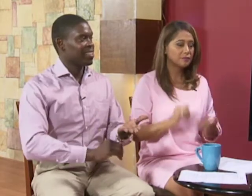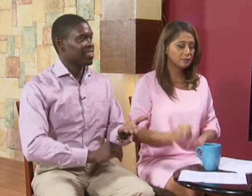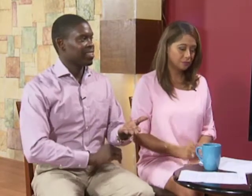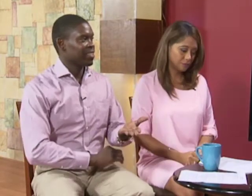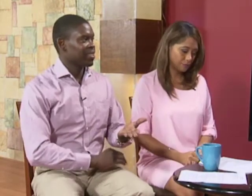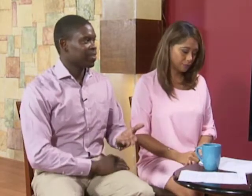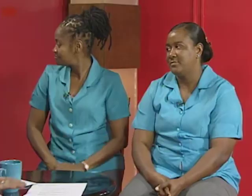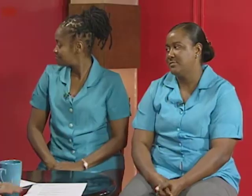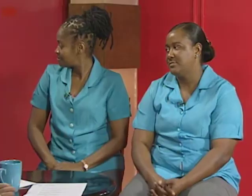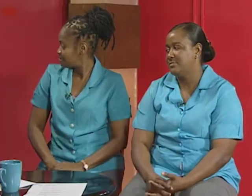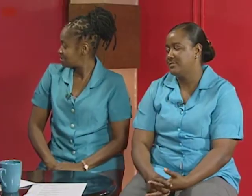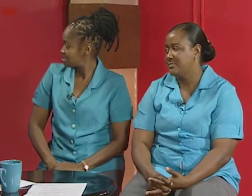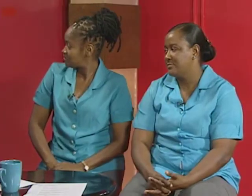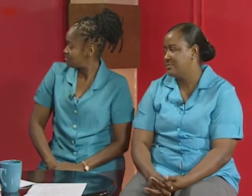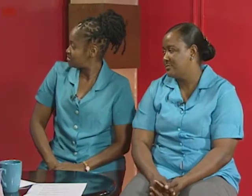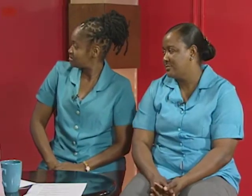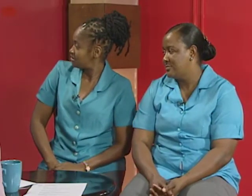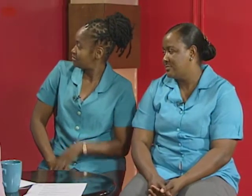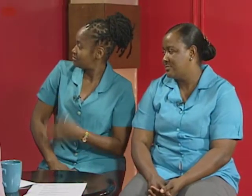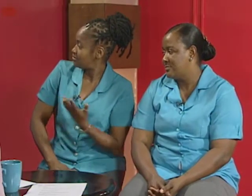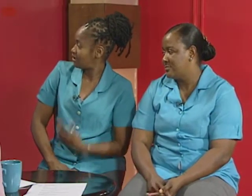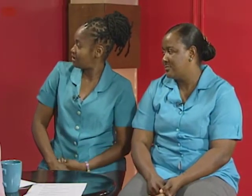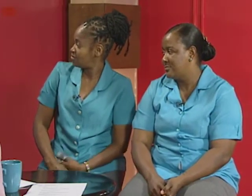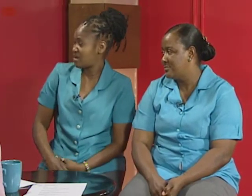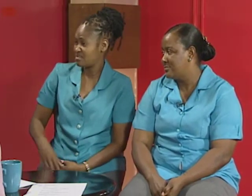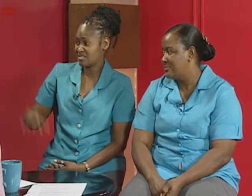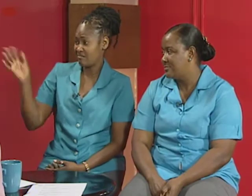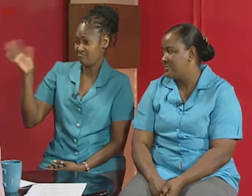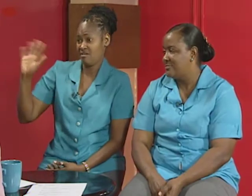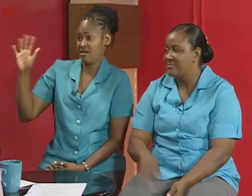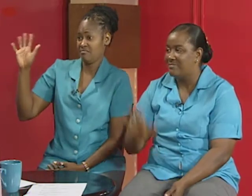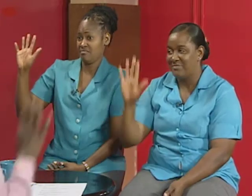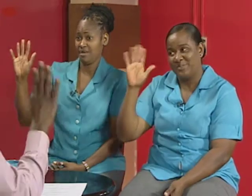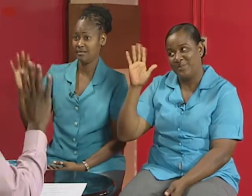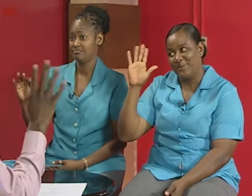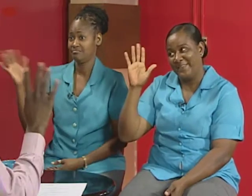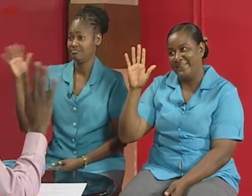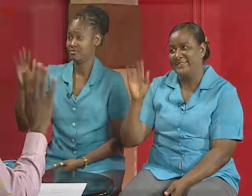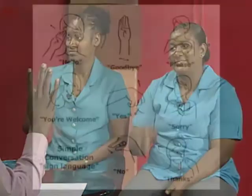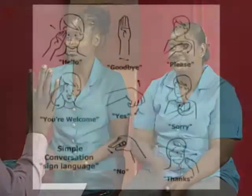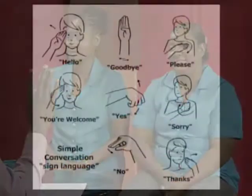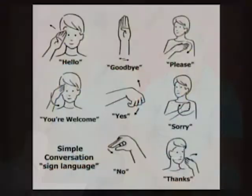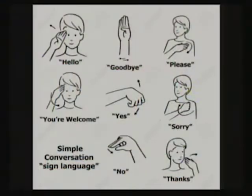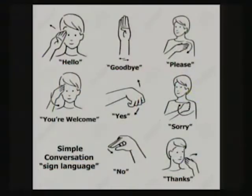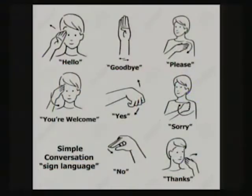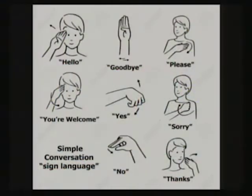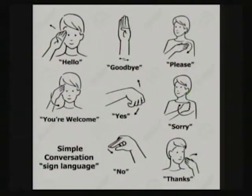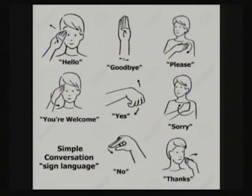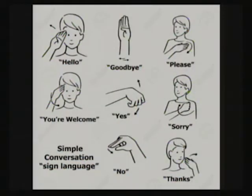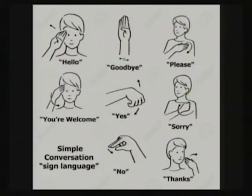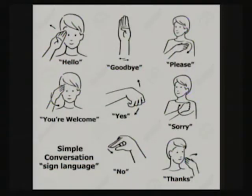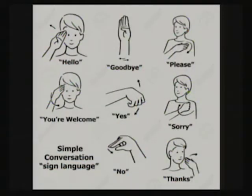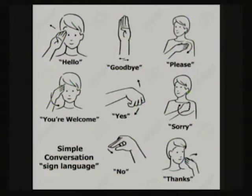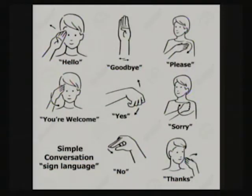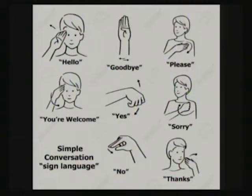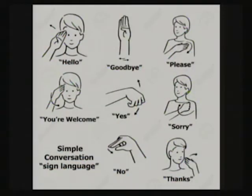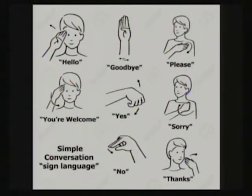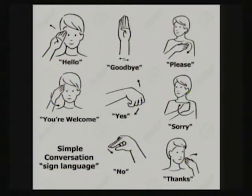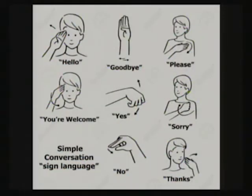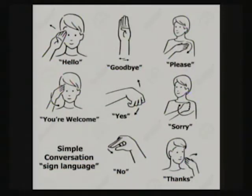please sorry please goodbye goodbye just like okay bye goodbye goodbye i'm just bye or hello it seems